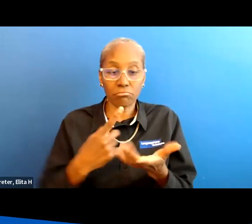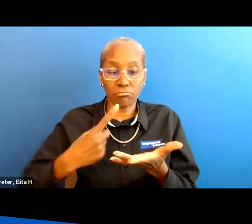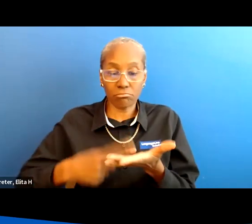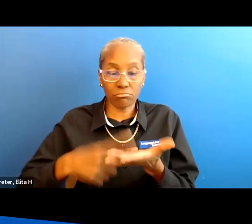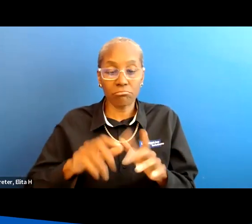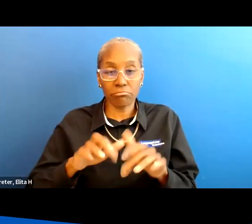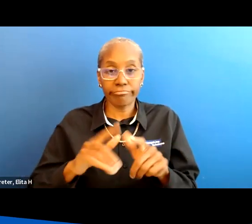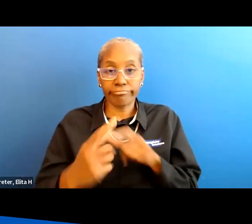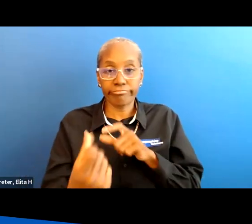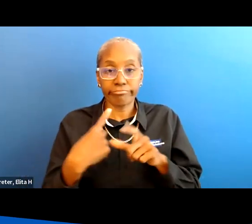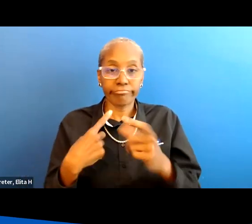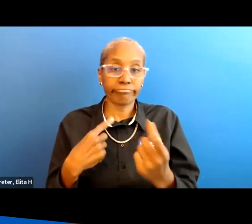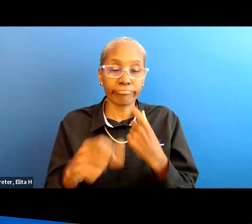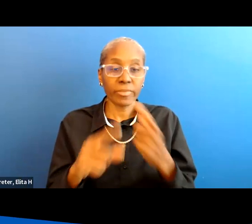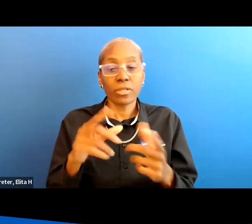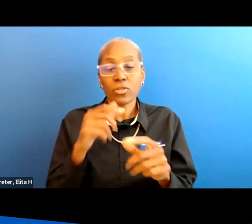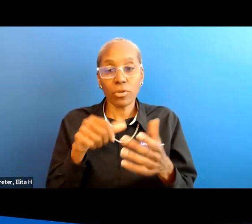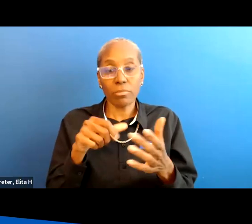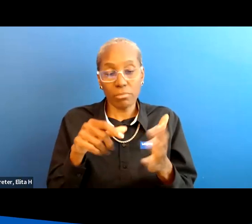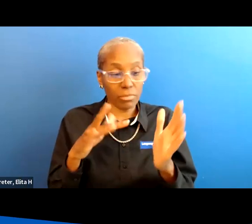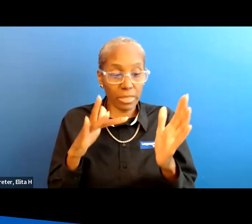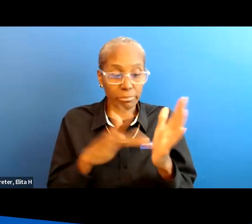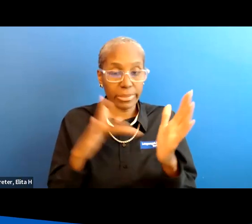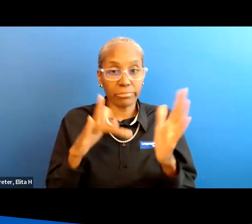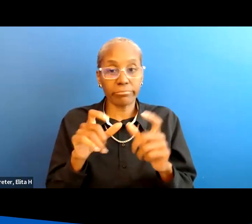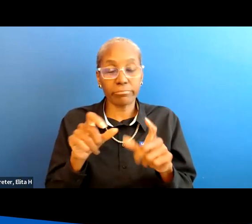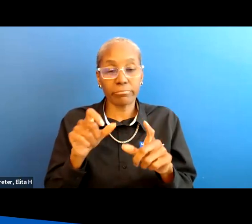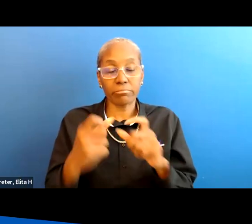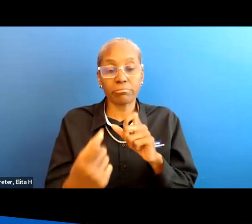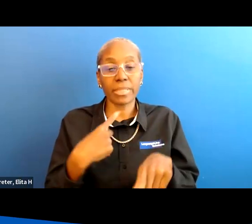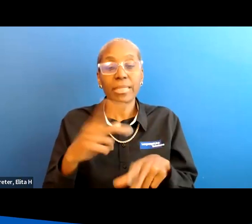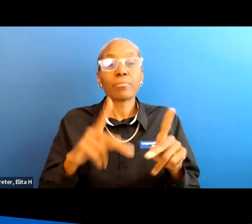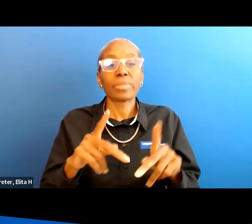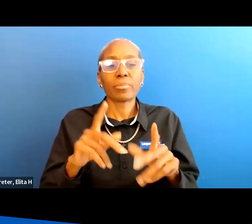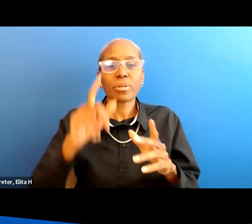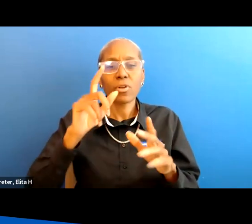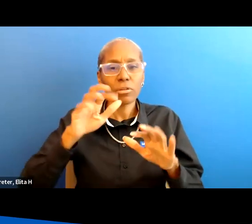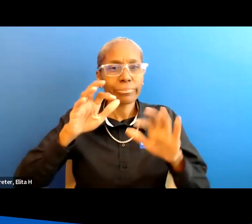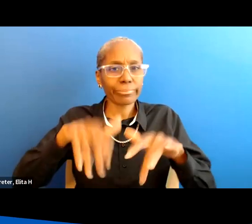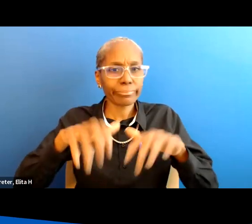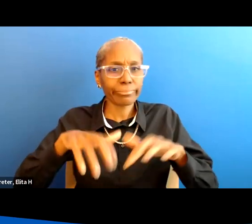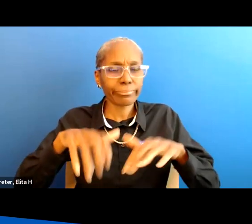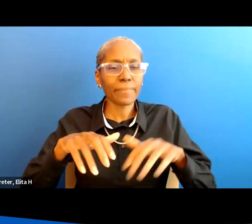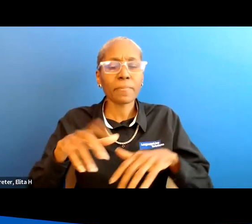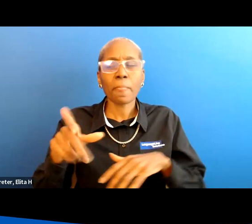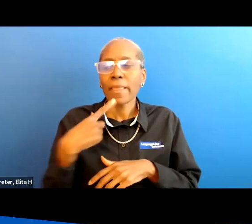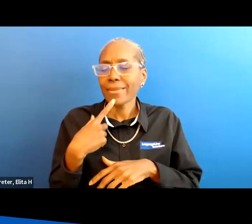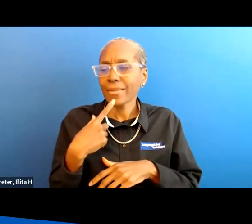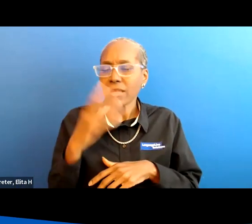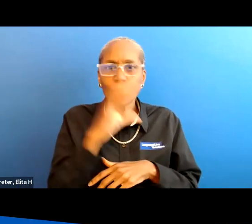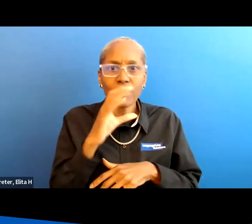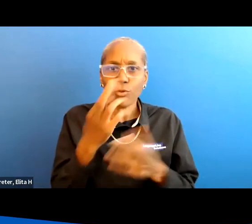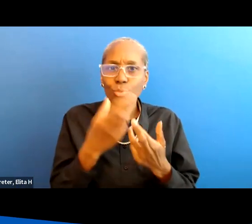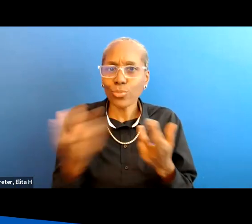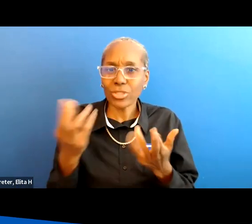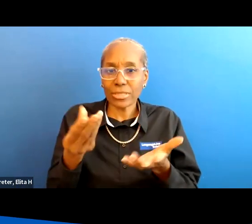go ahead and use that button um but people are writing in a lot right now they're looking for resources